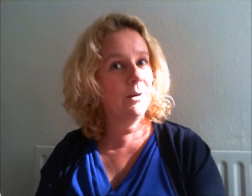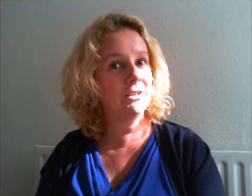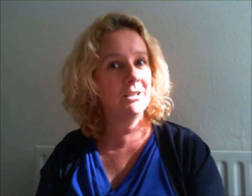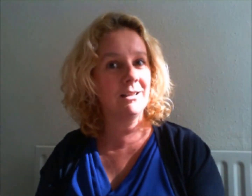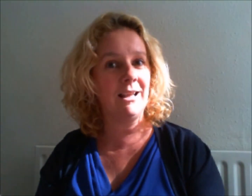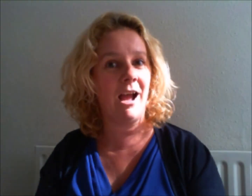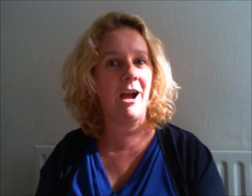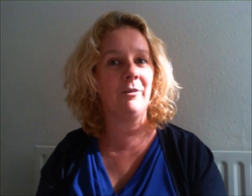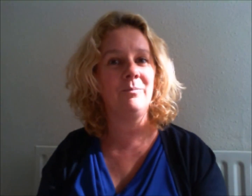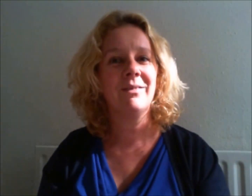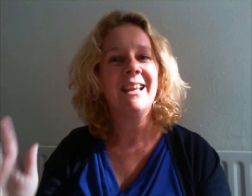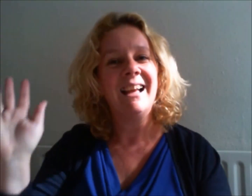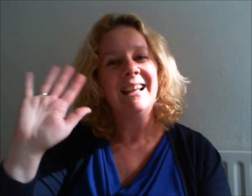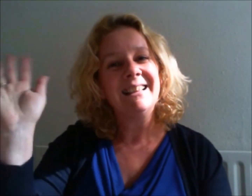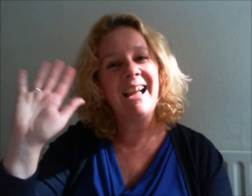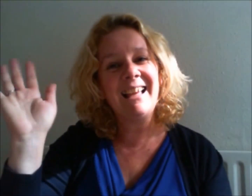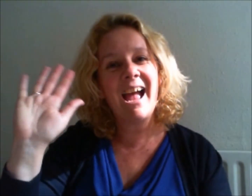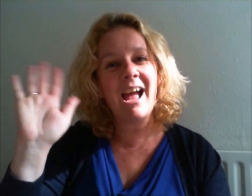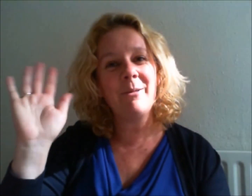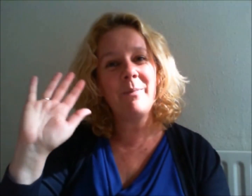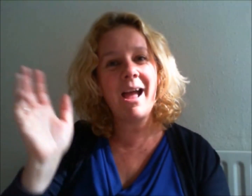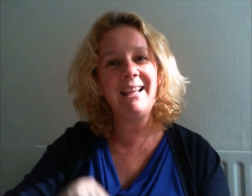any questions that you have. Take care. Bye.